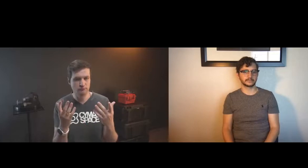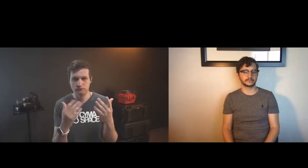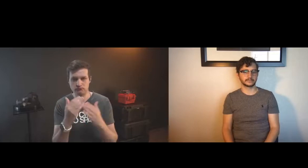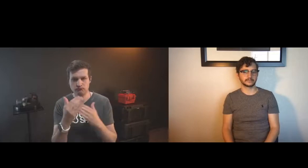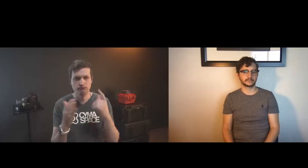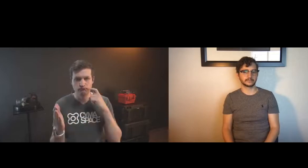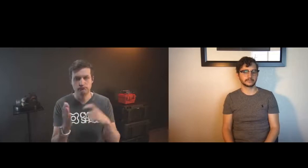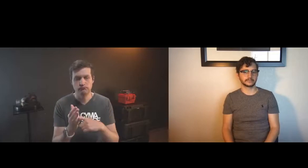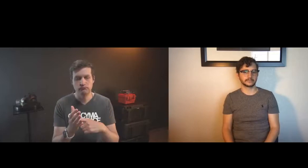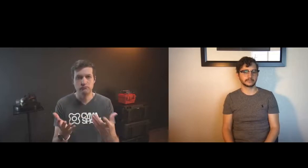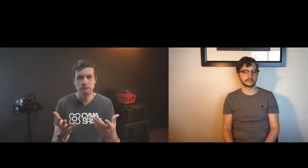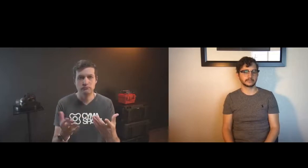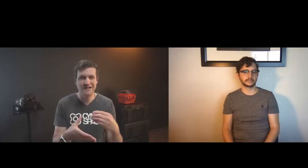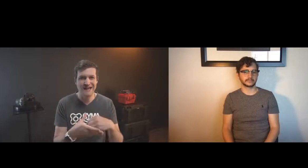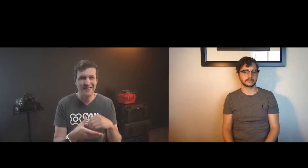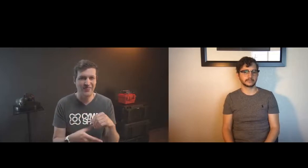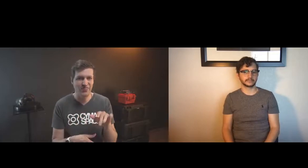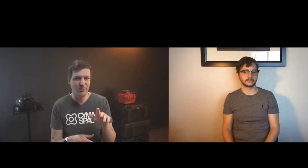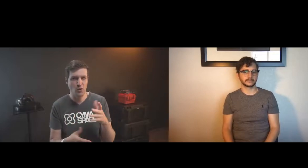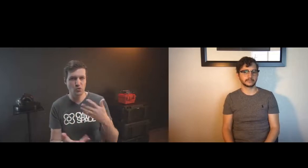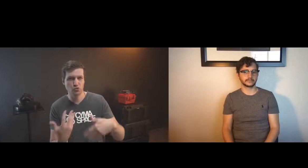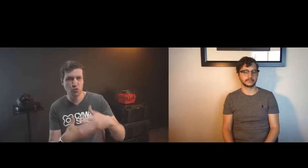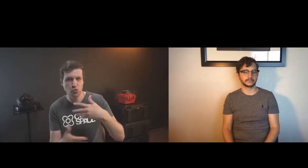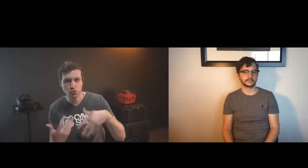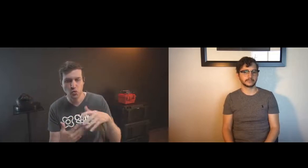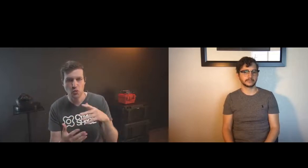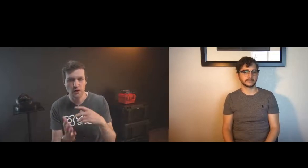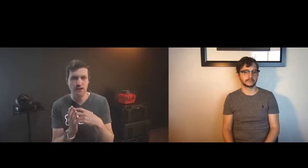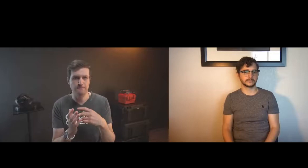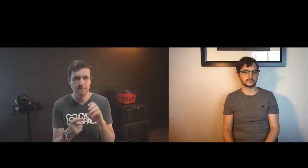and then yes full sign language recognition